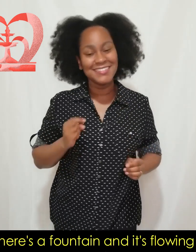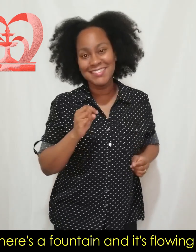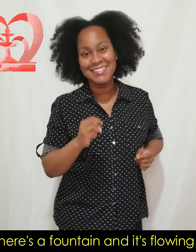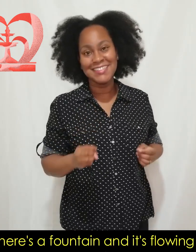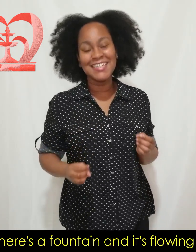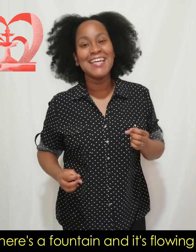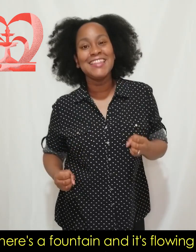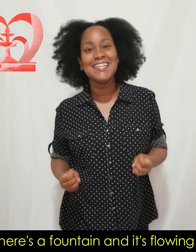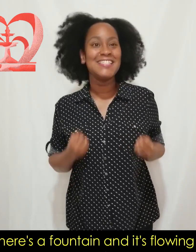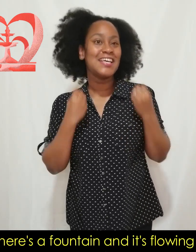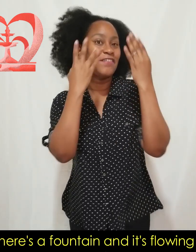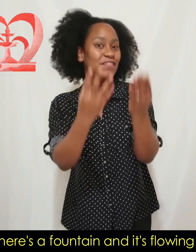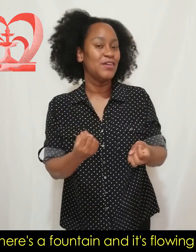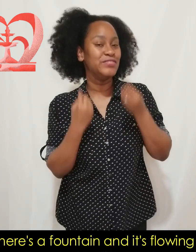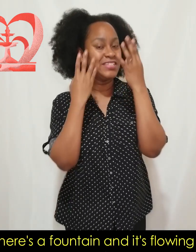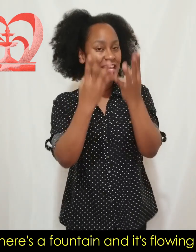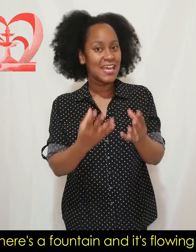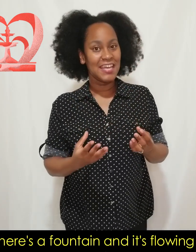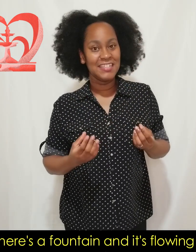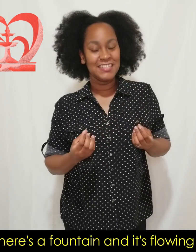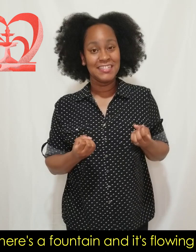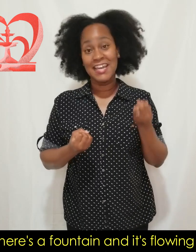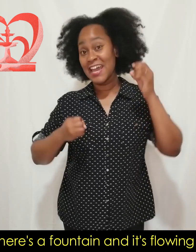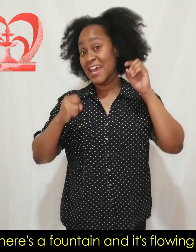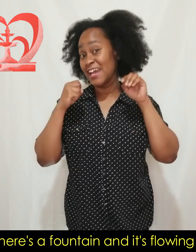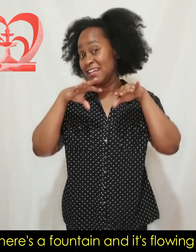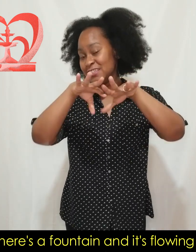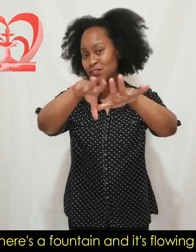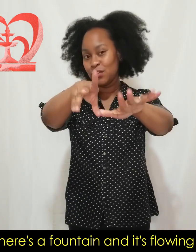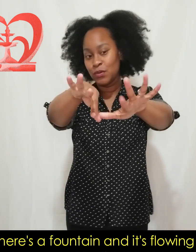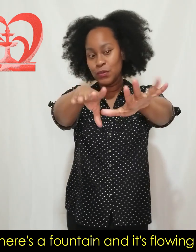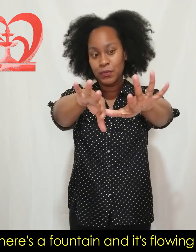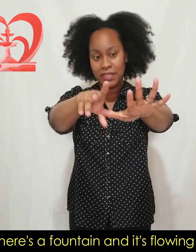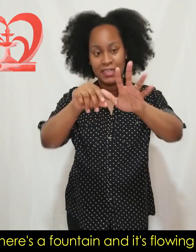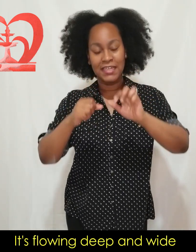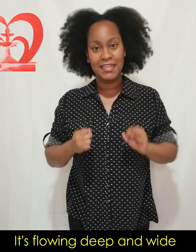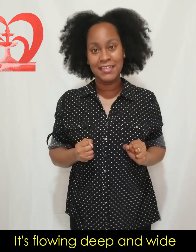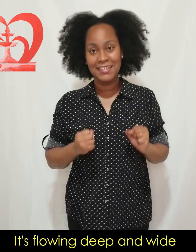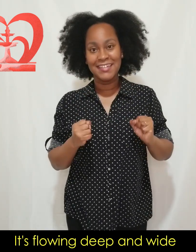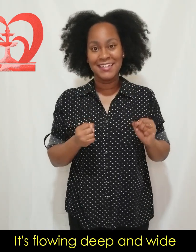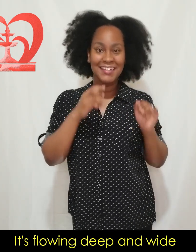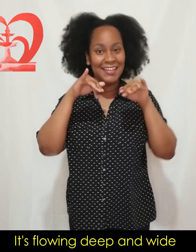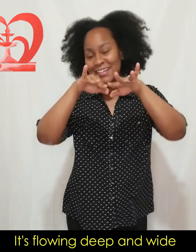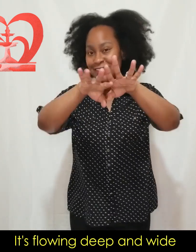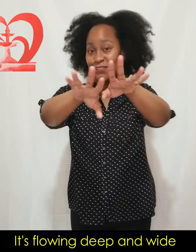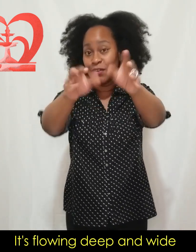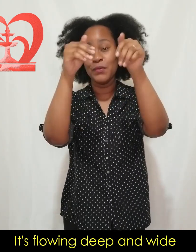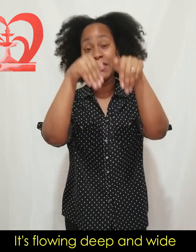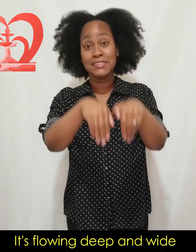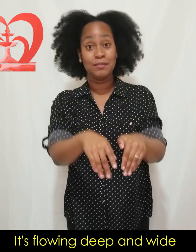Deep There's a fountain flowing deep